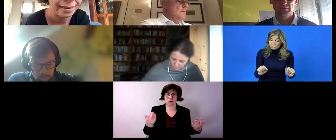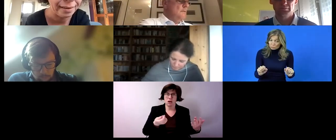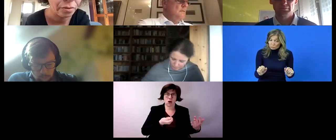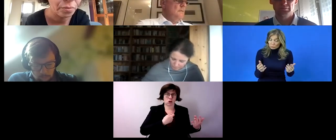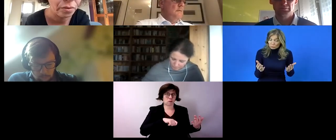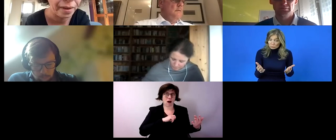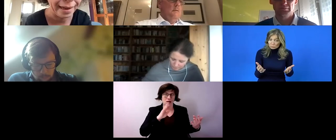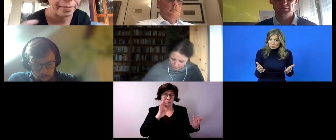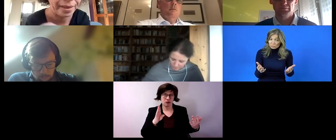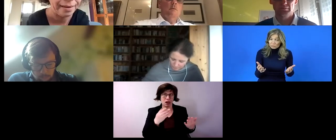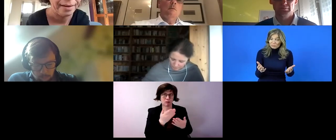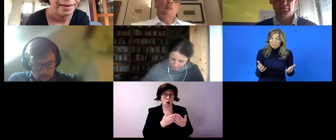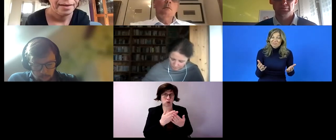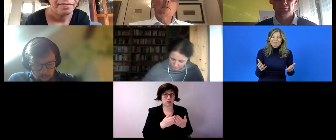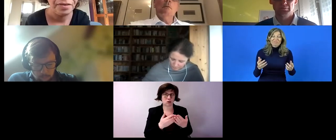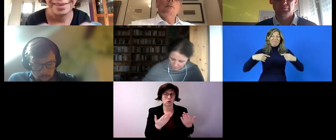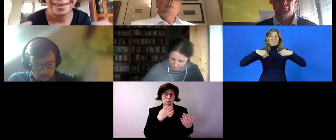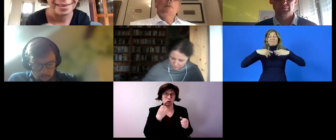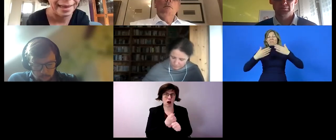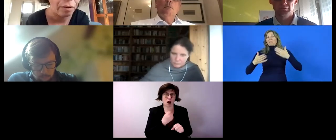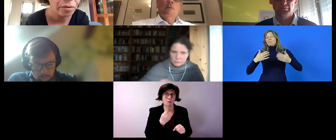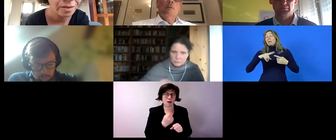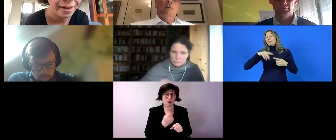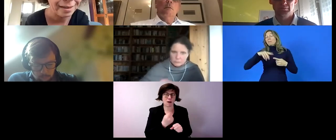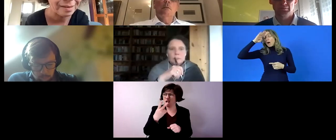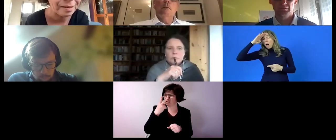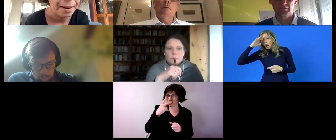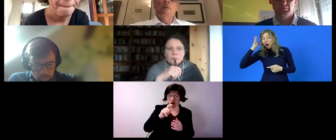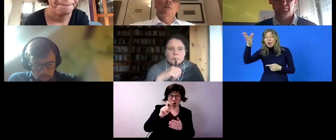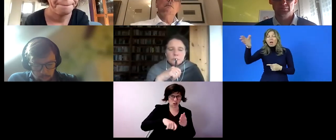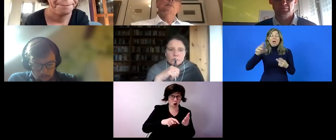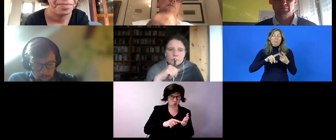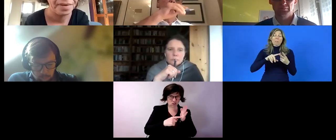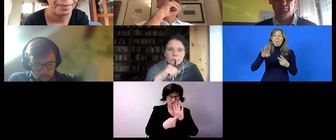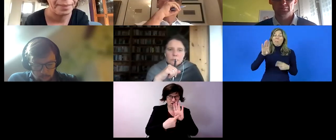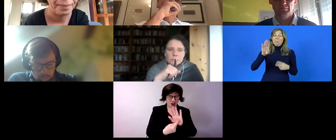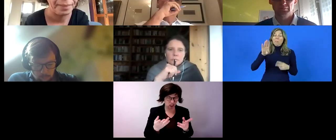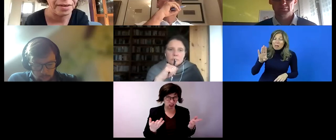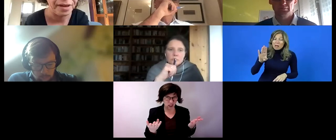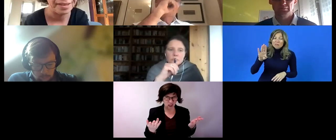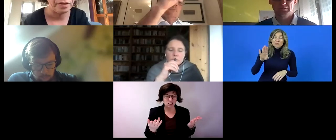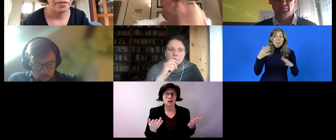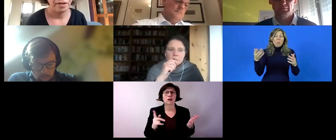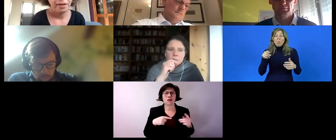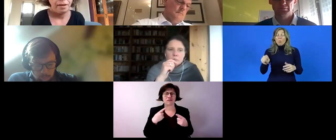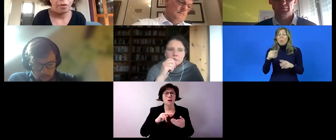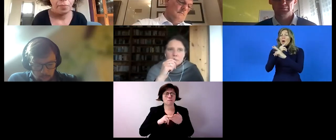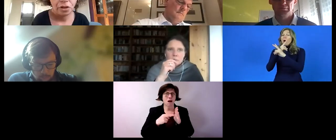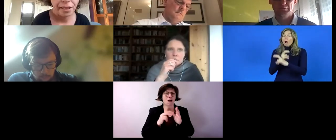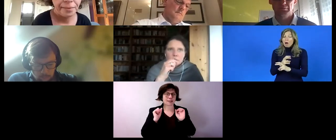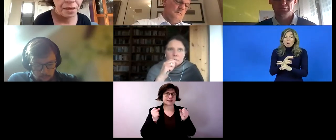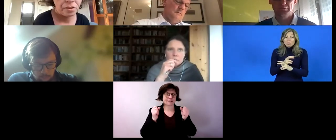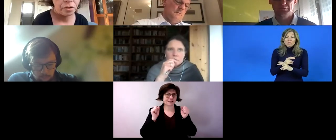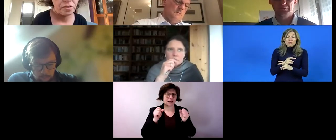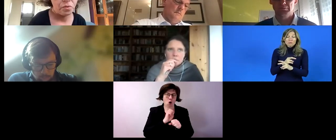you live in a country like ireland spain belgium uh if you live in one country like austria i want to um